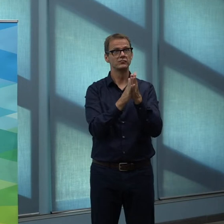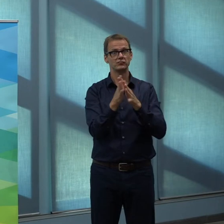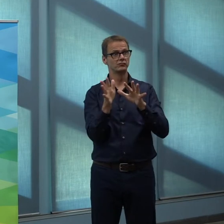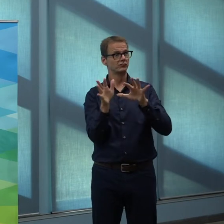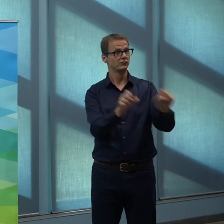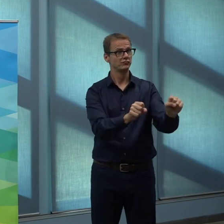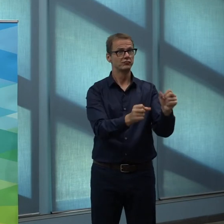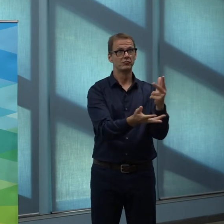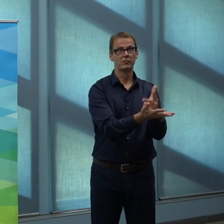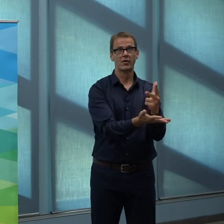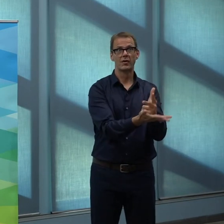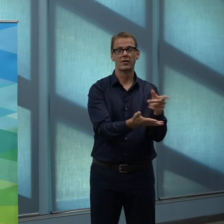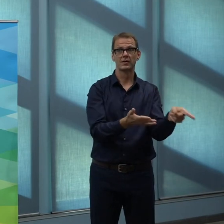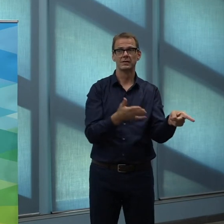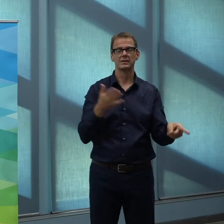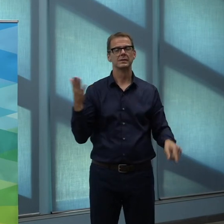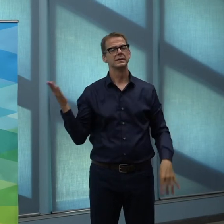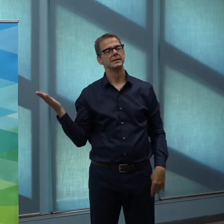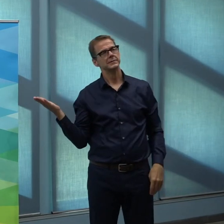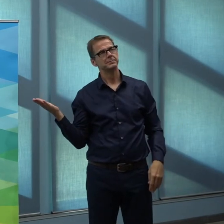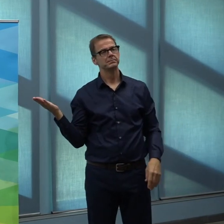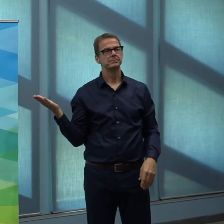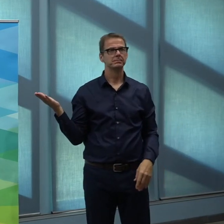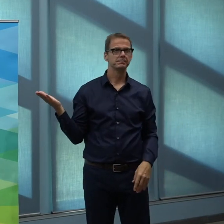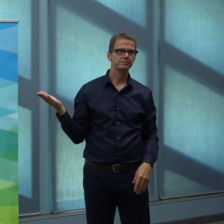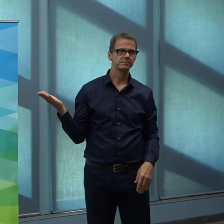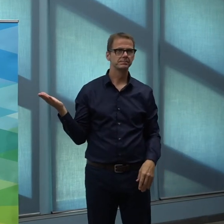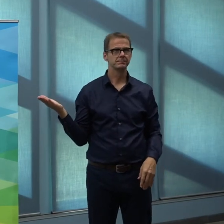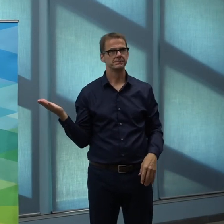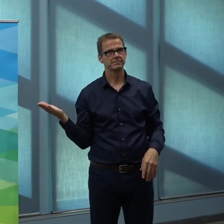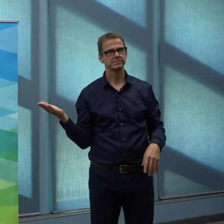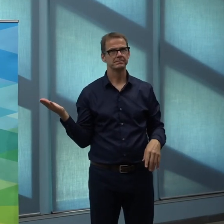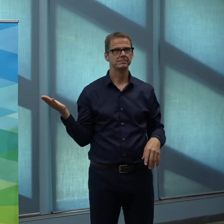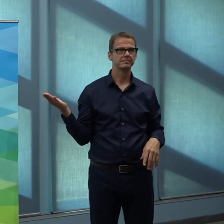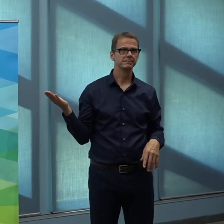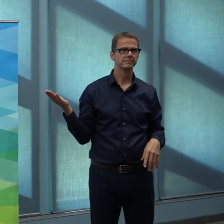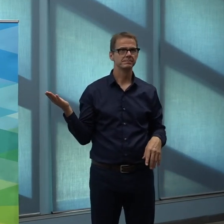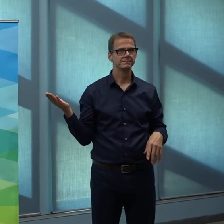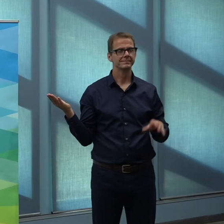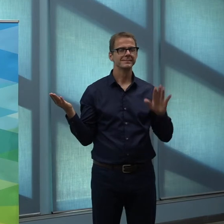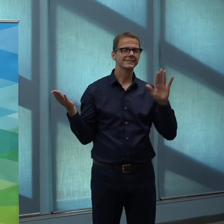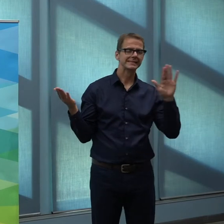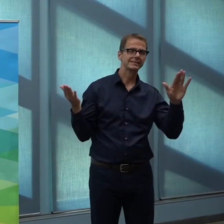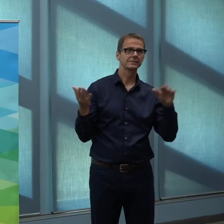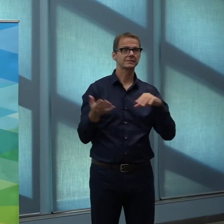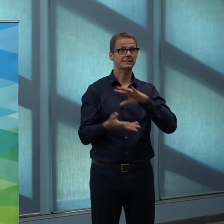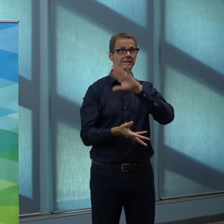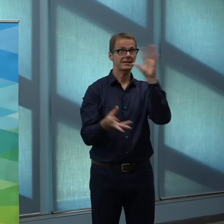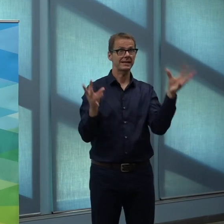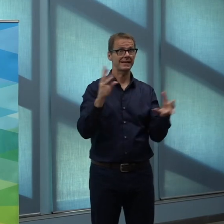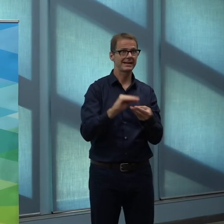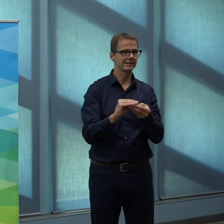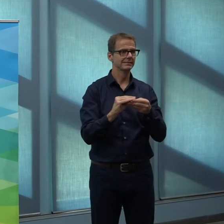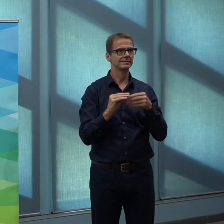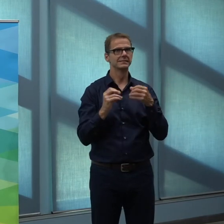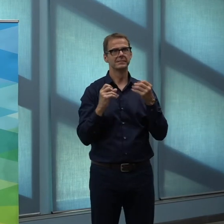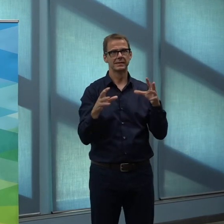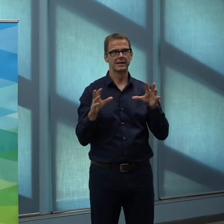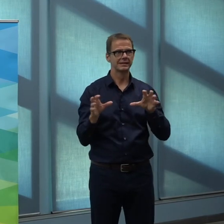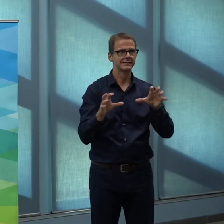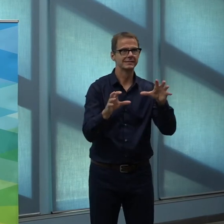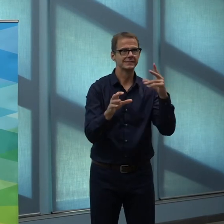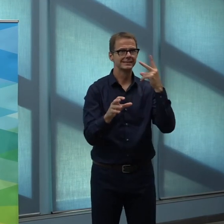the long term, to add up to sort of overall system change, that will take time. But there are